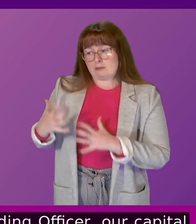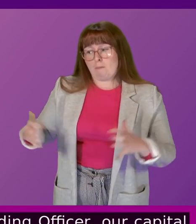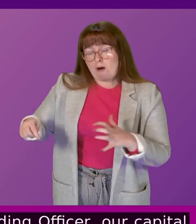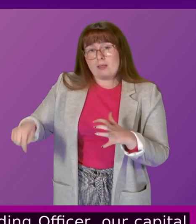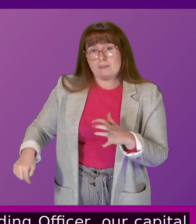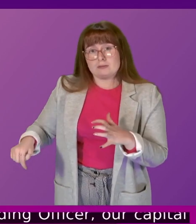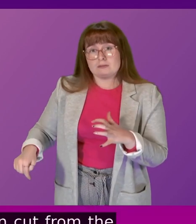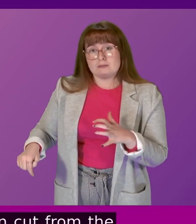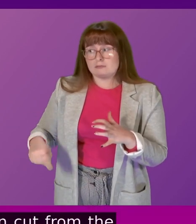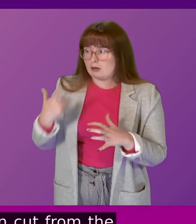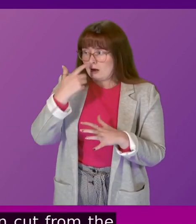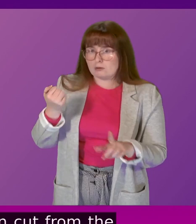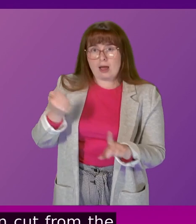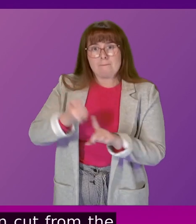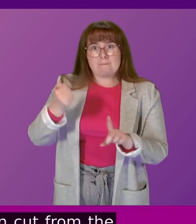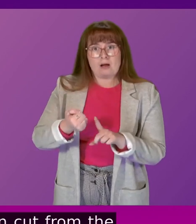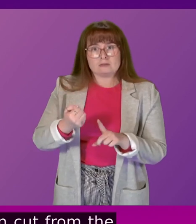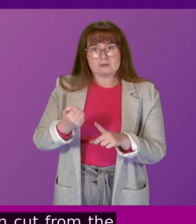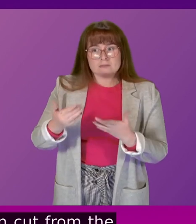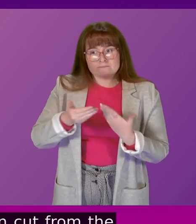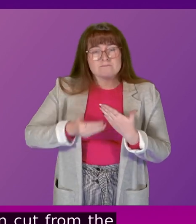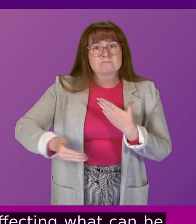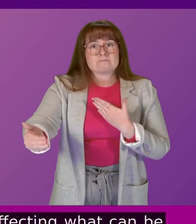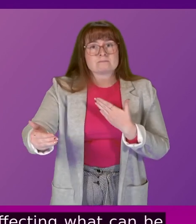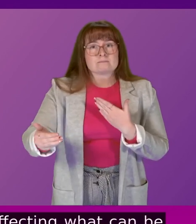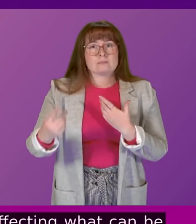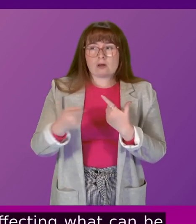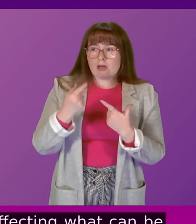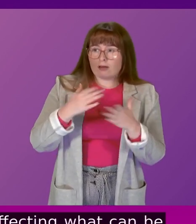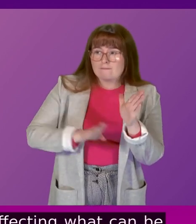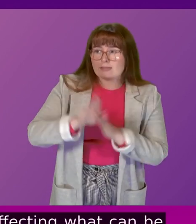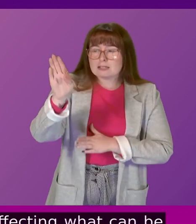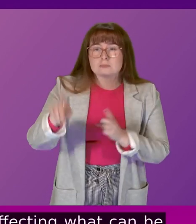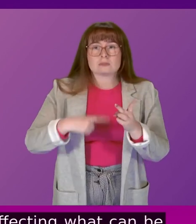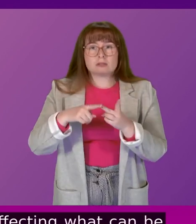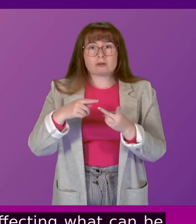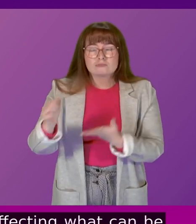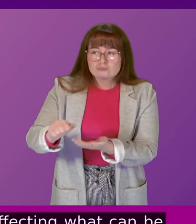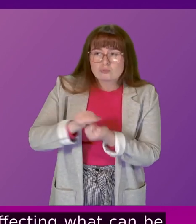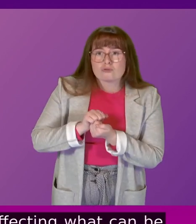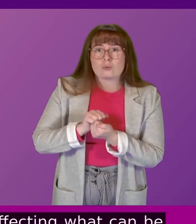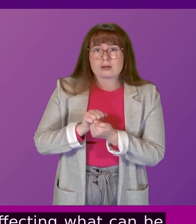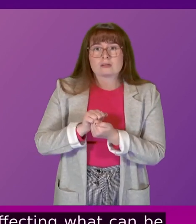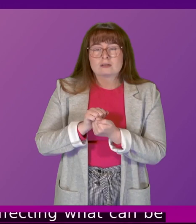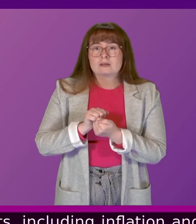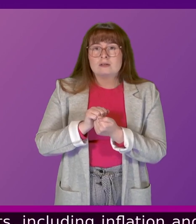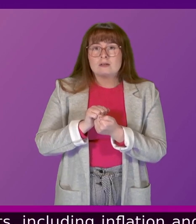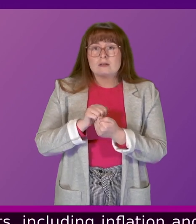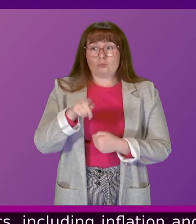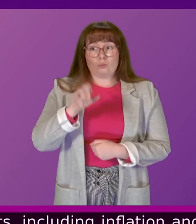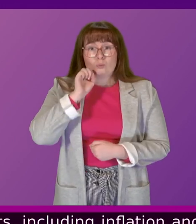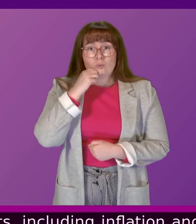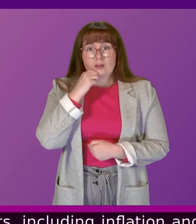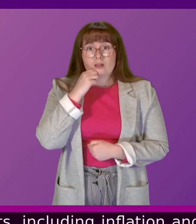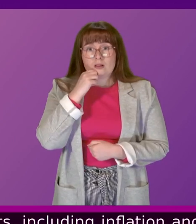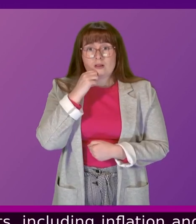thus affecting what can be invested and other adverse effects, including inflation and cost of borrowing. In addition to now, RAC, which is